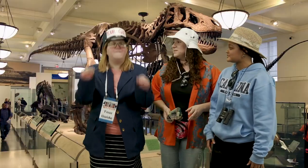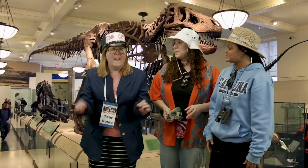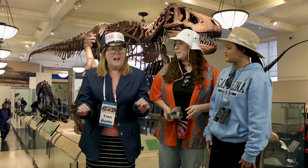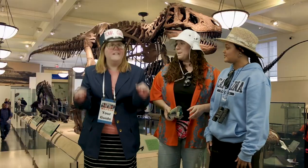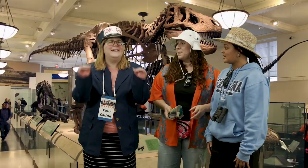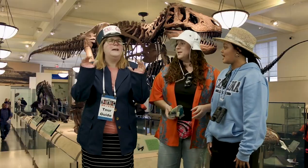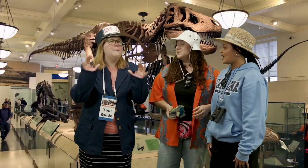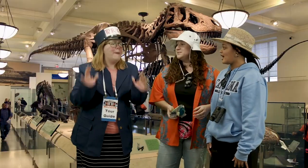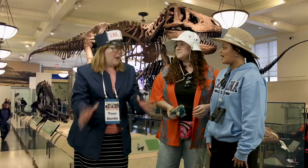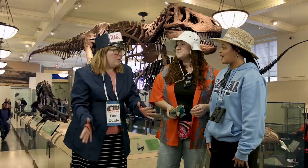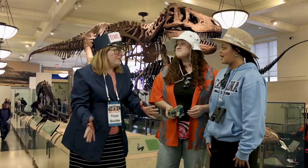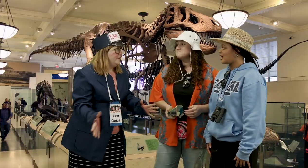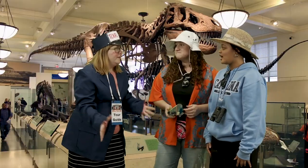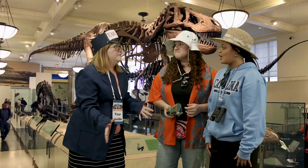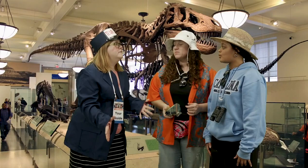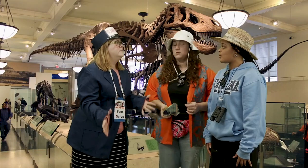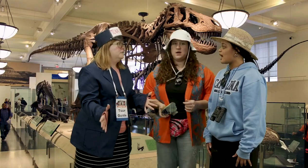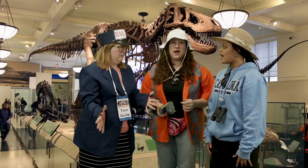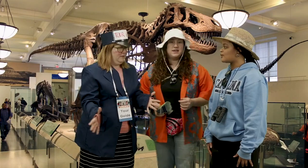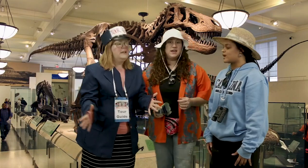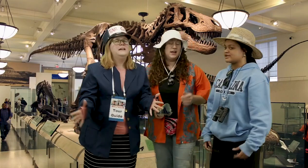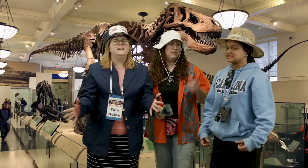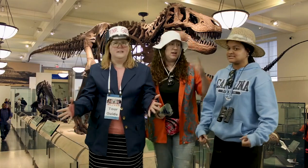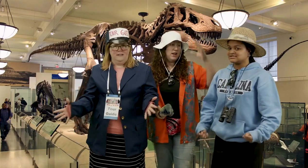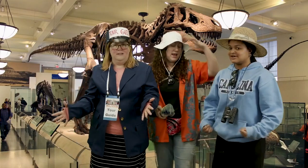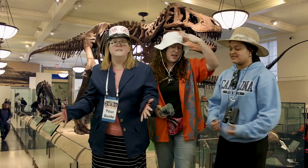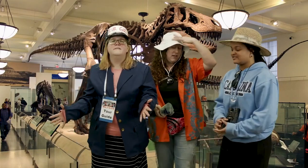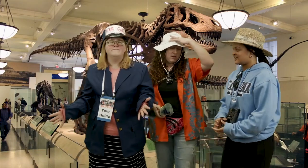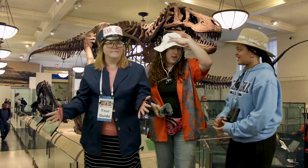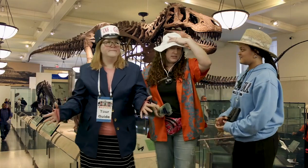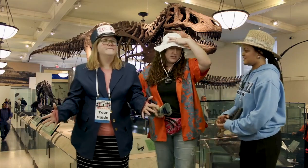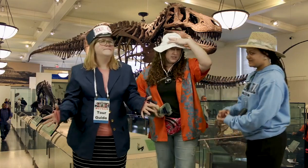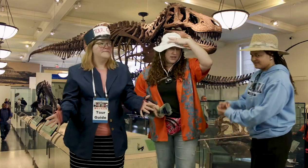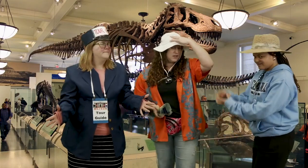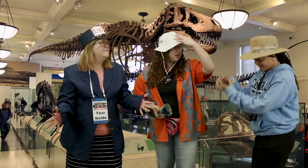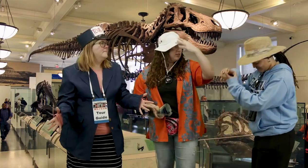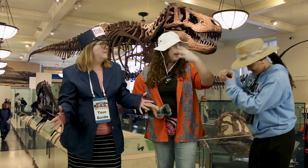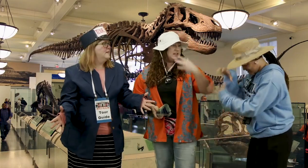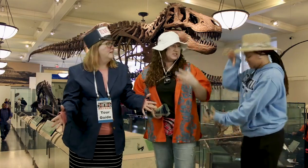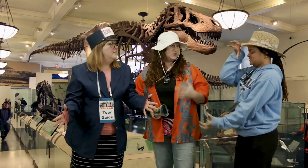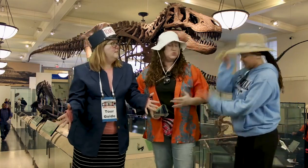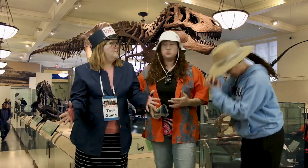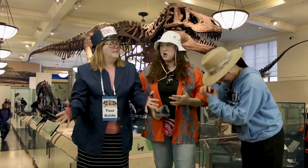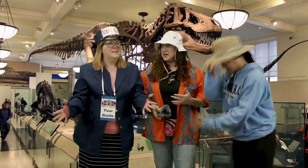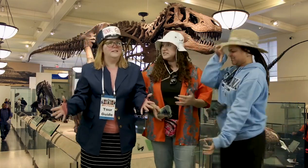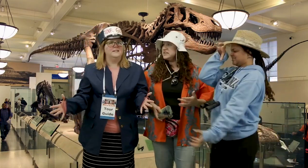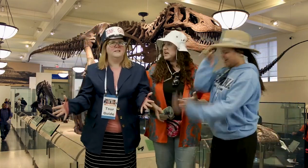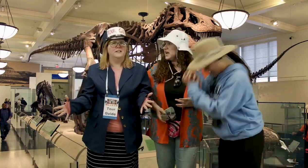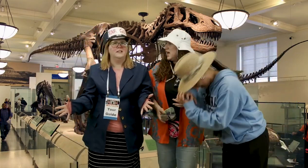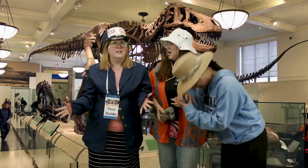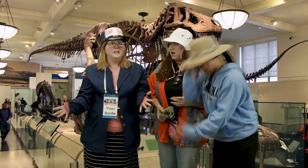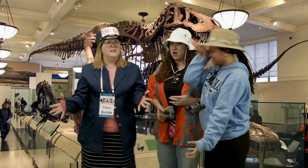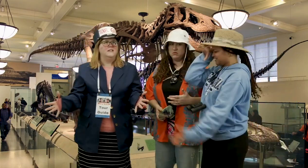very powerful wow wait I can't even imagine that is crazy um